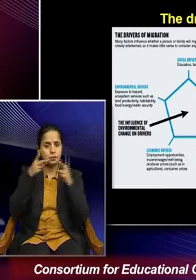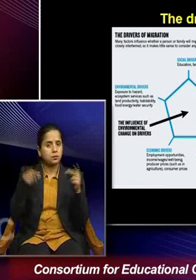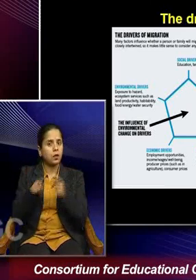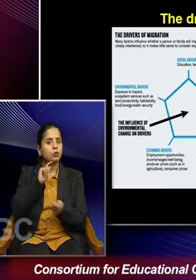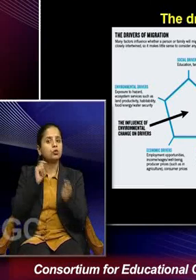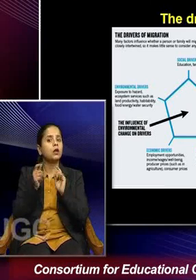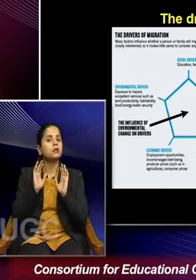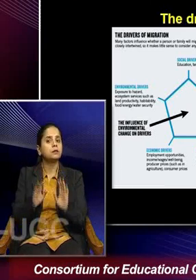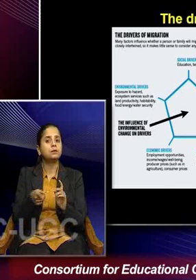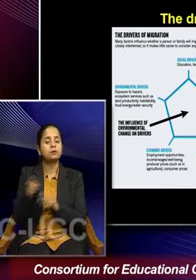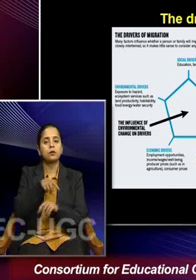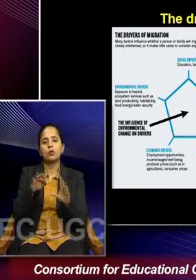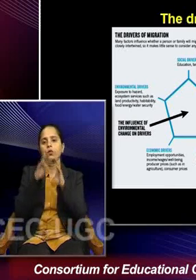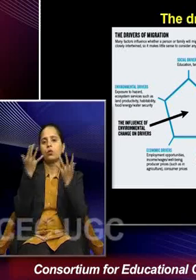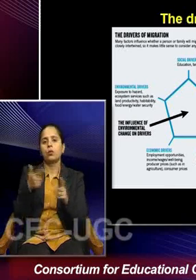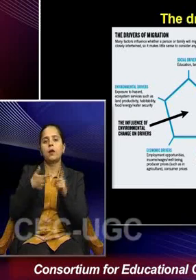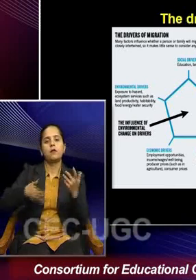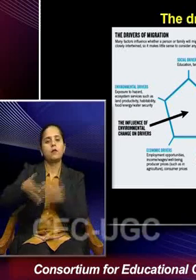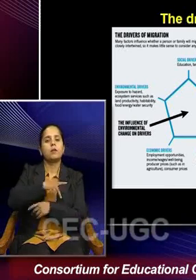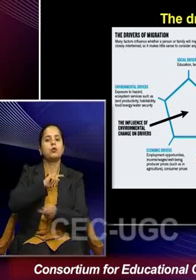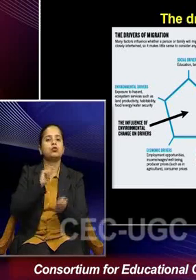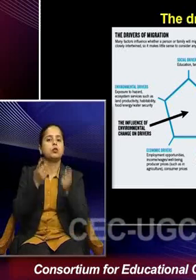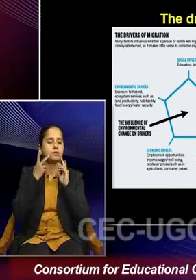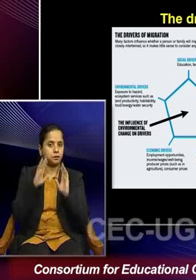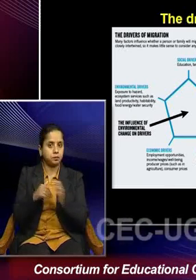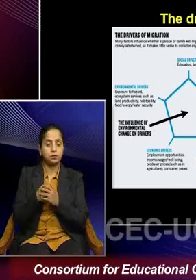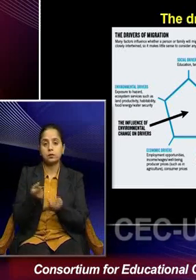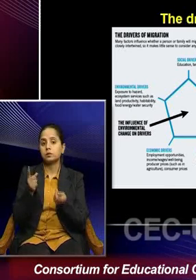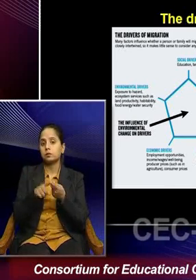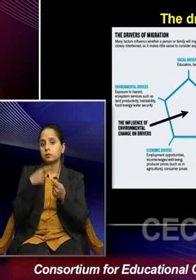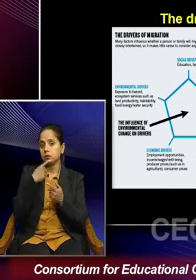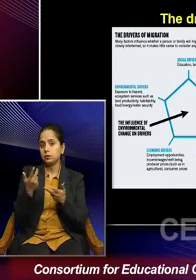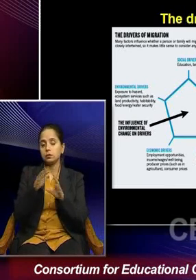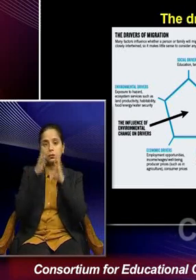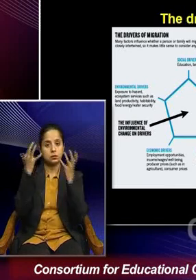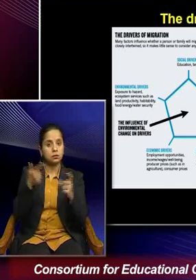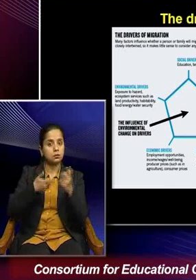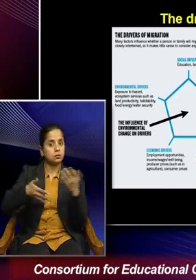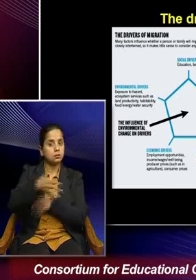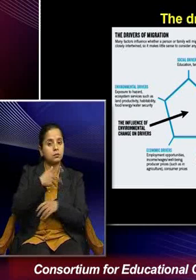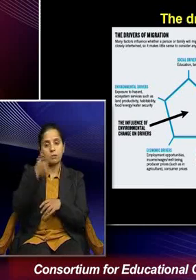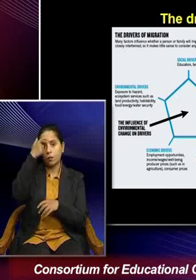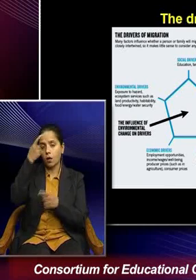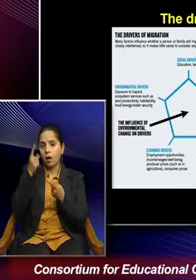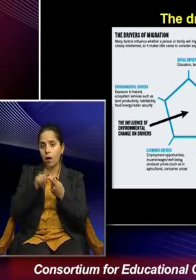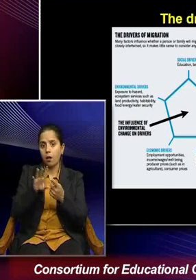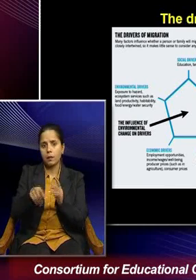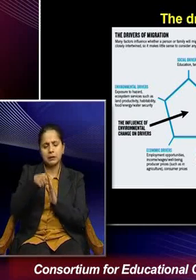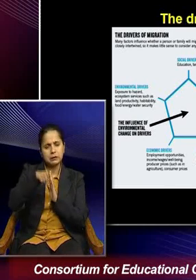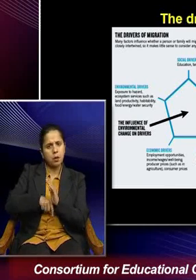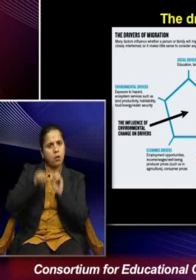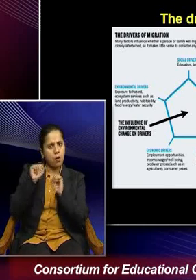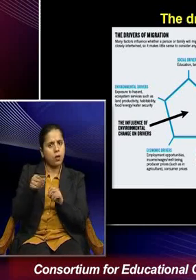know, environmental crisis deepens the